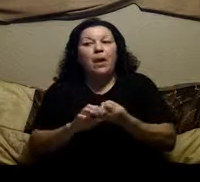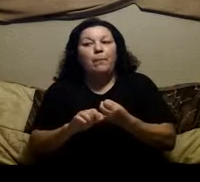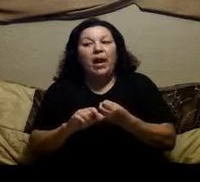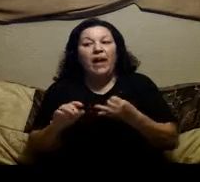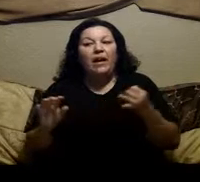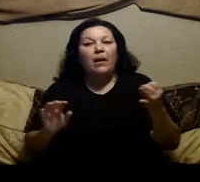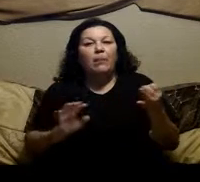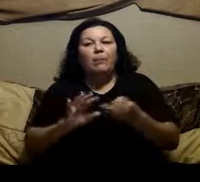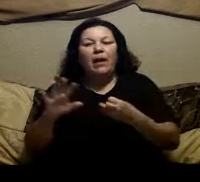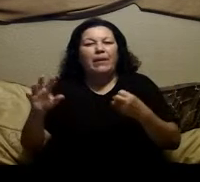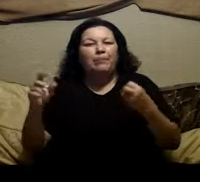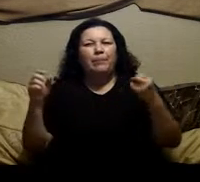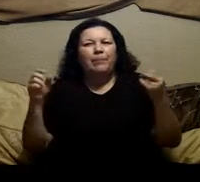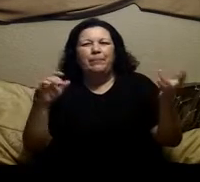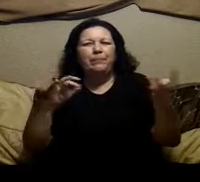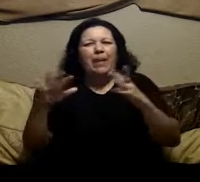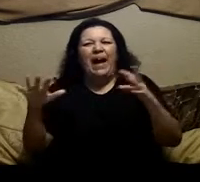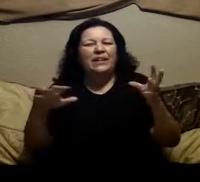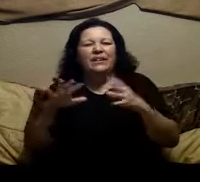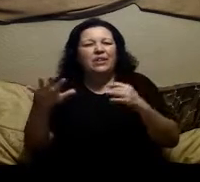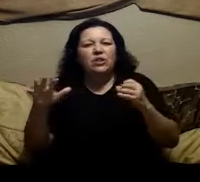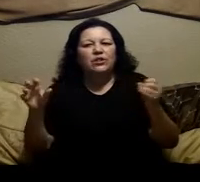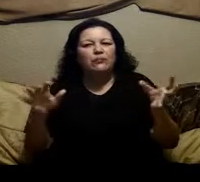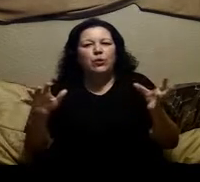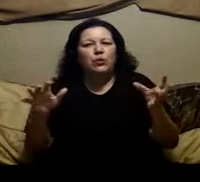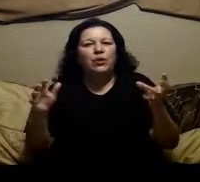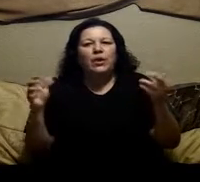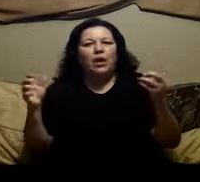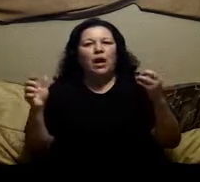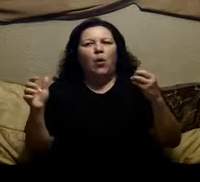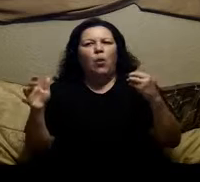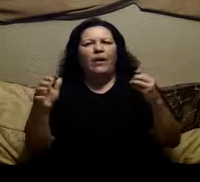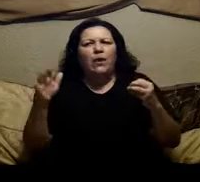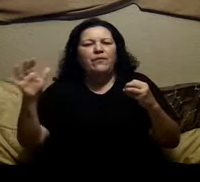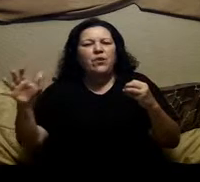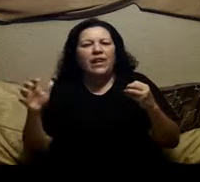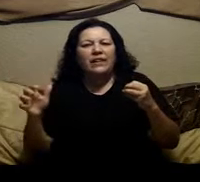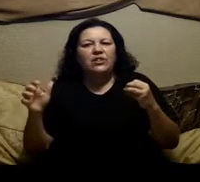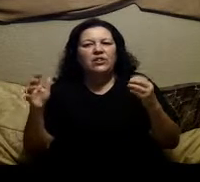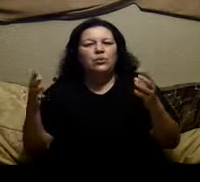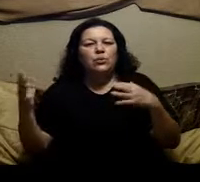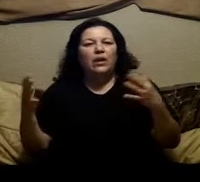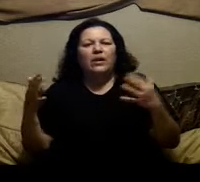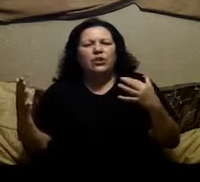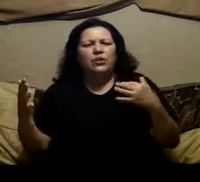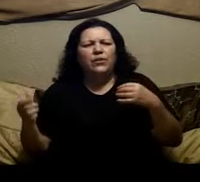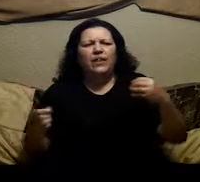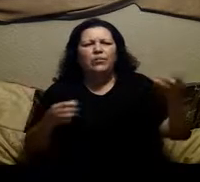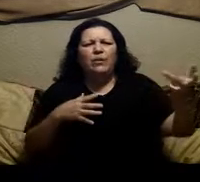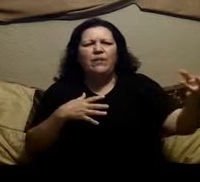my my bad addictions to food uh why do i feel that i need to uh to do this why do